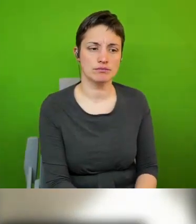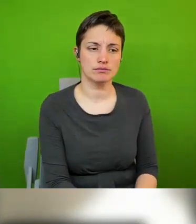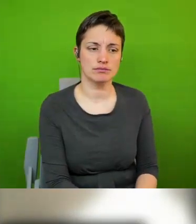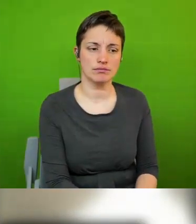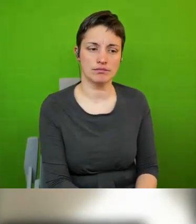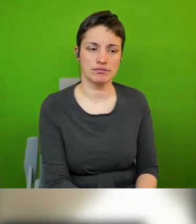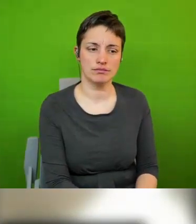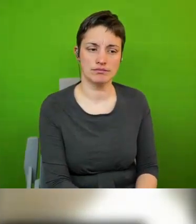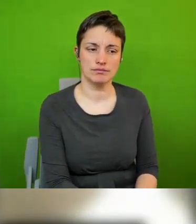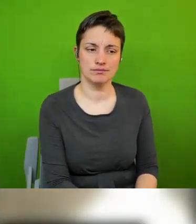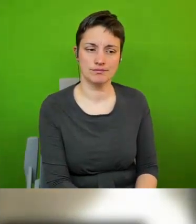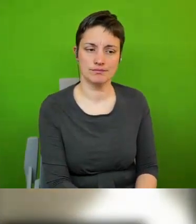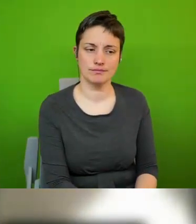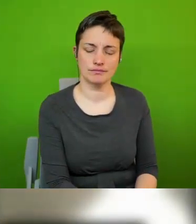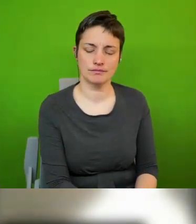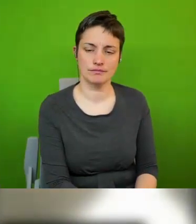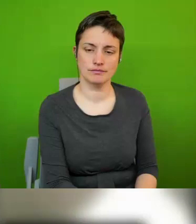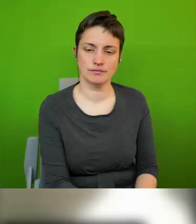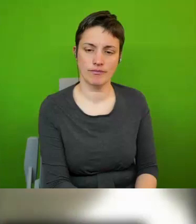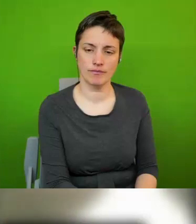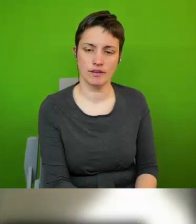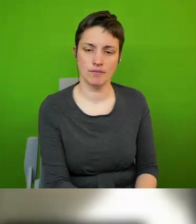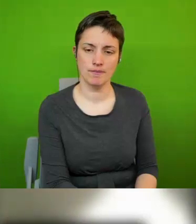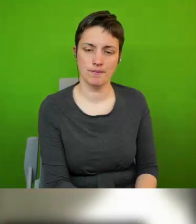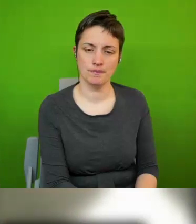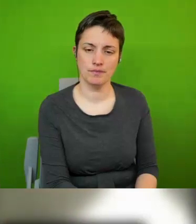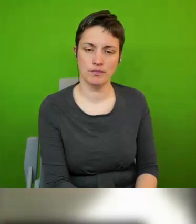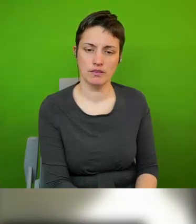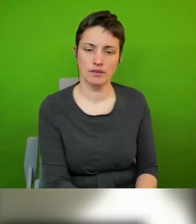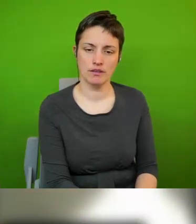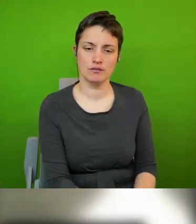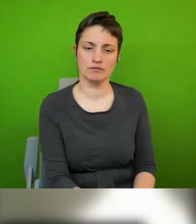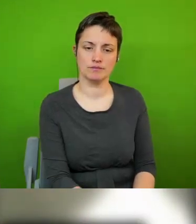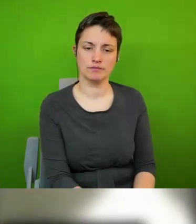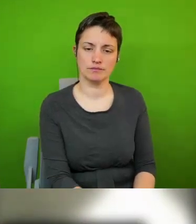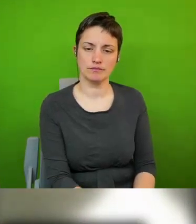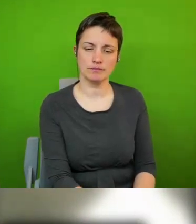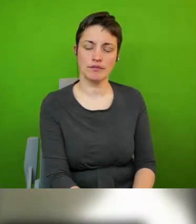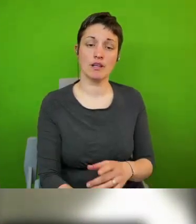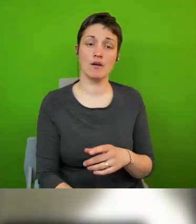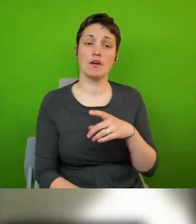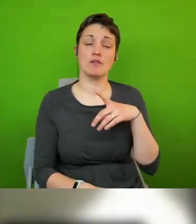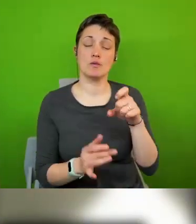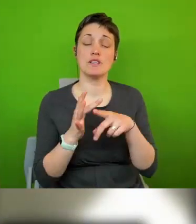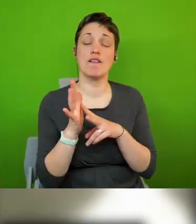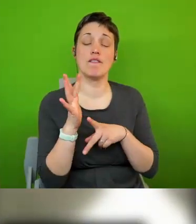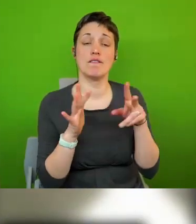um civil society of course has in all the human rights cities that we can survey a most important role to